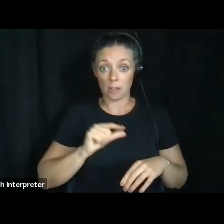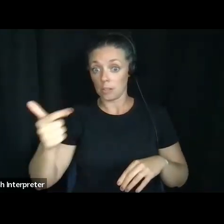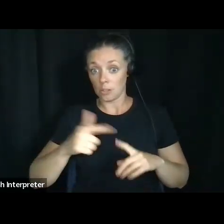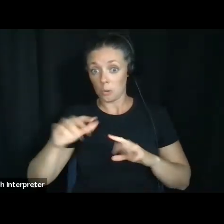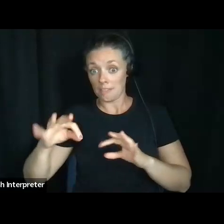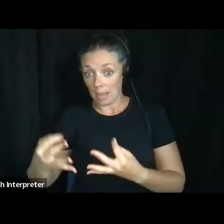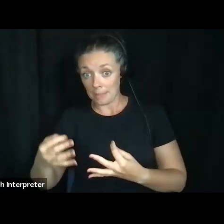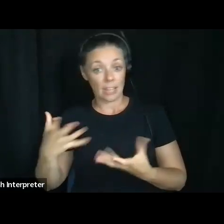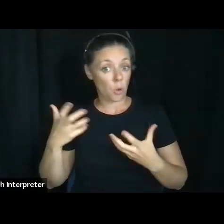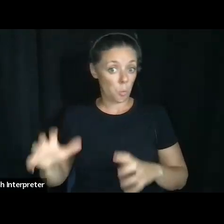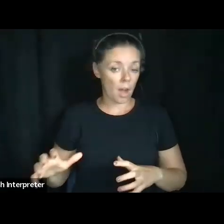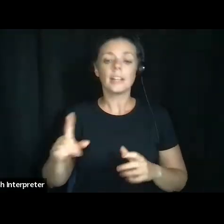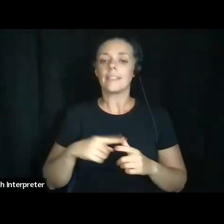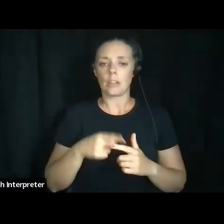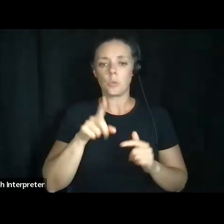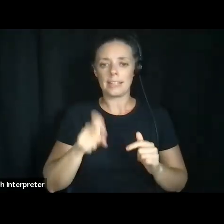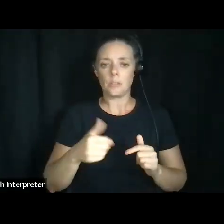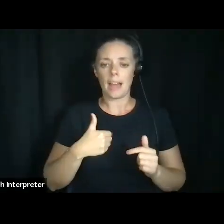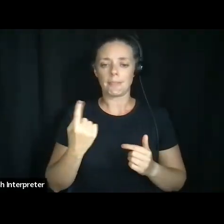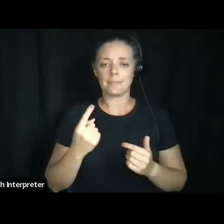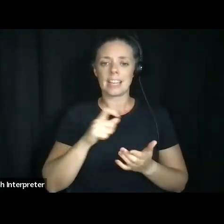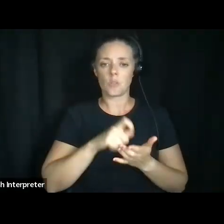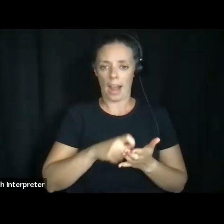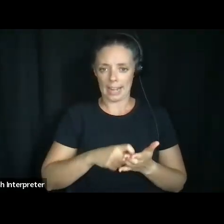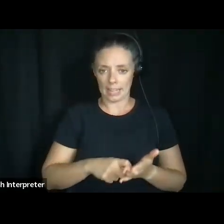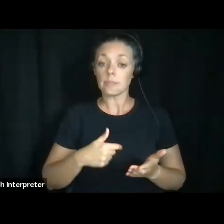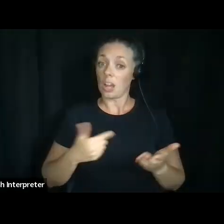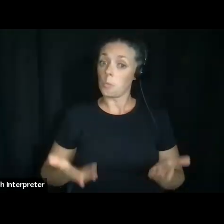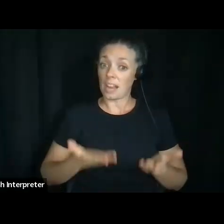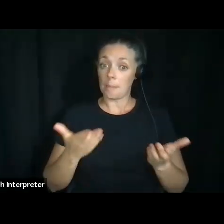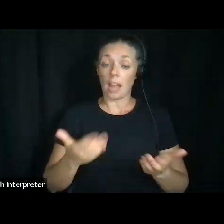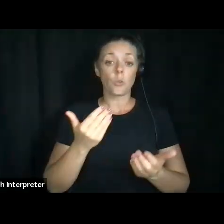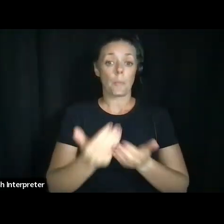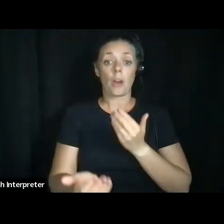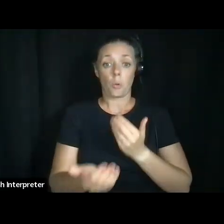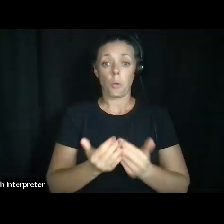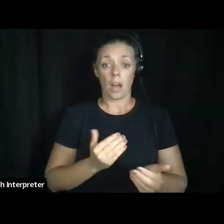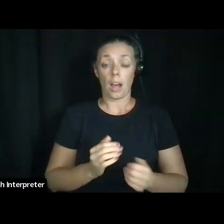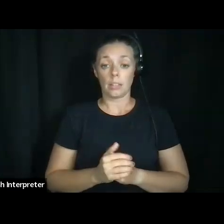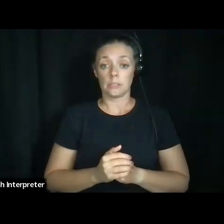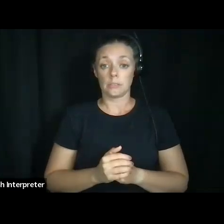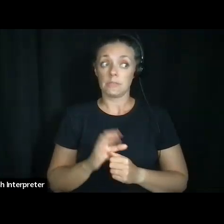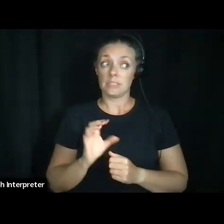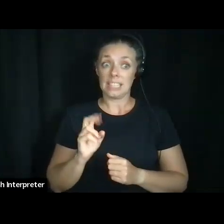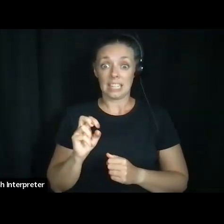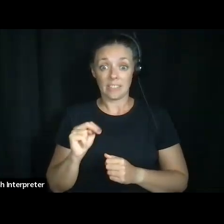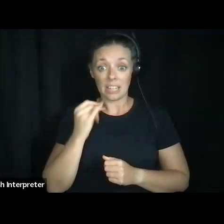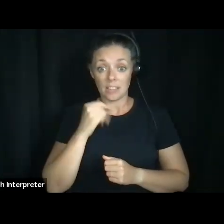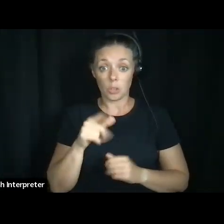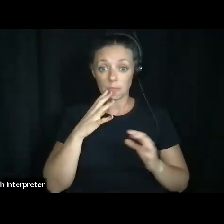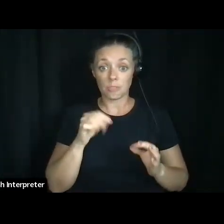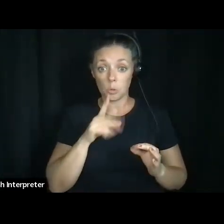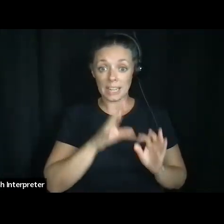you definitely want to put things in writing. I recommend it regardless. mean, even if you would choose your wife and, you know, um,